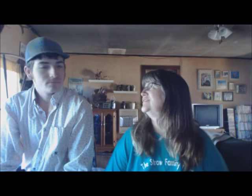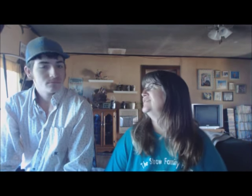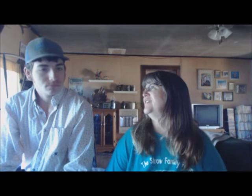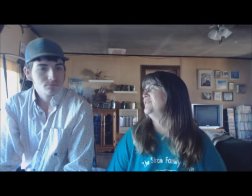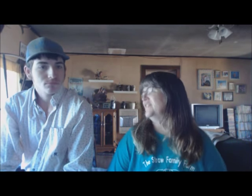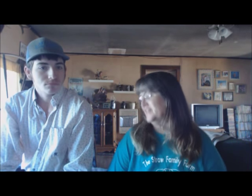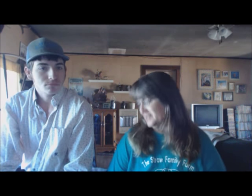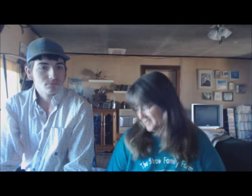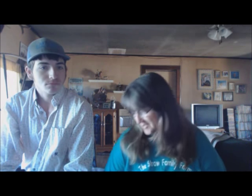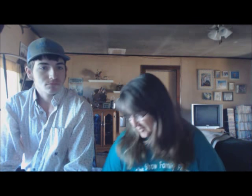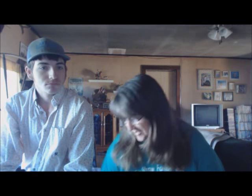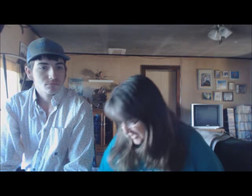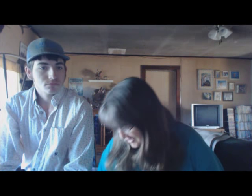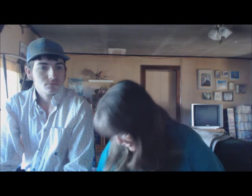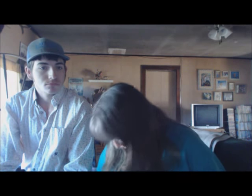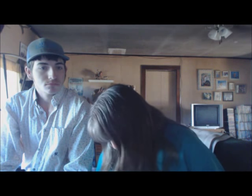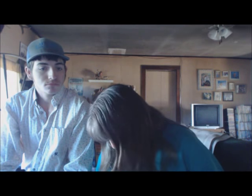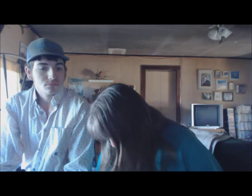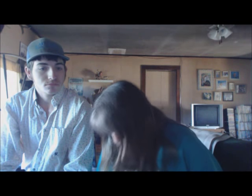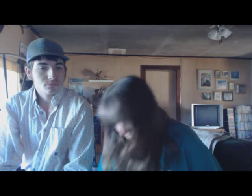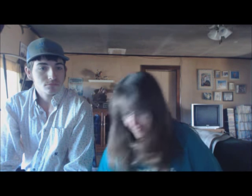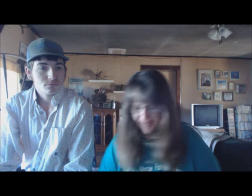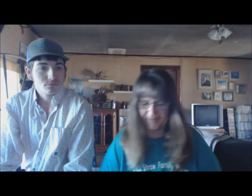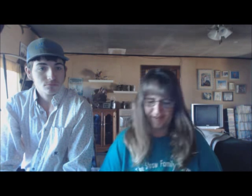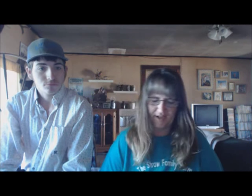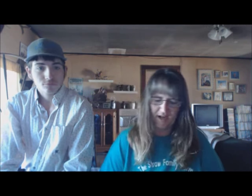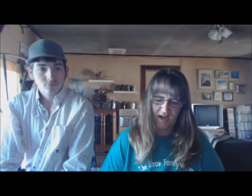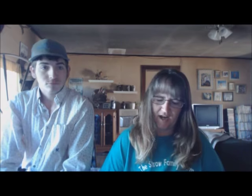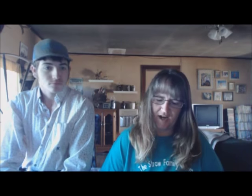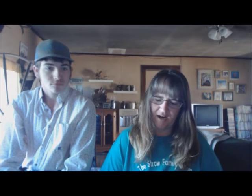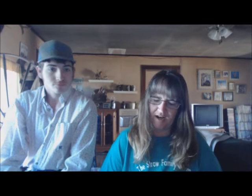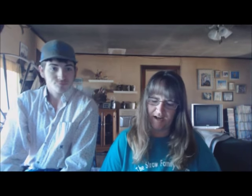I'm right. Kicking stuff down there. Alright.